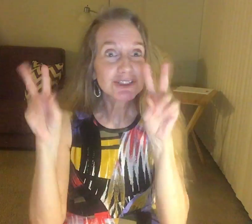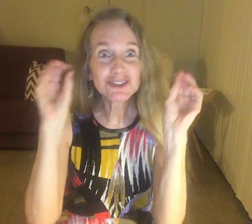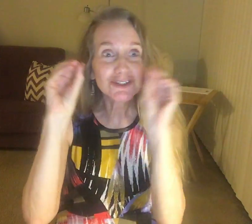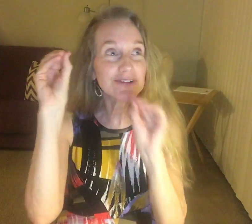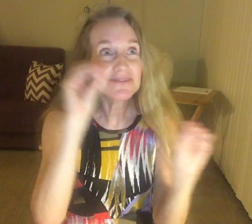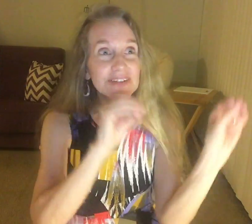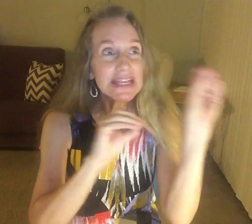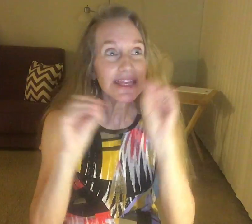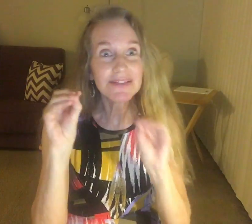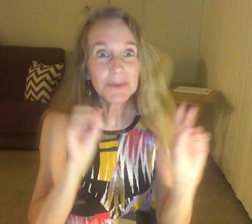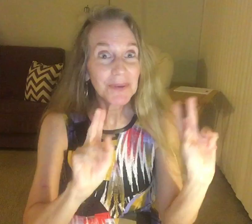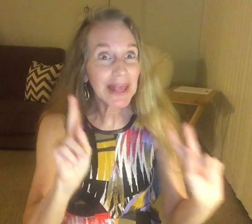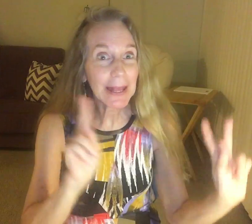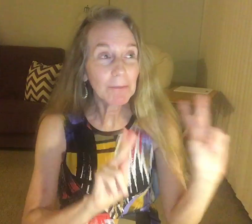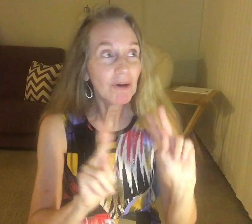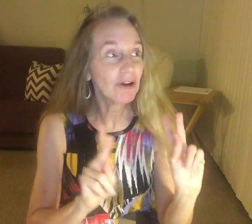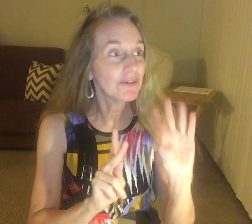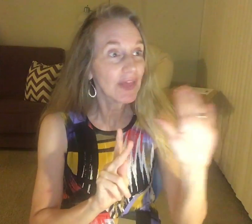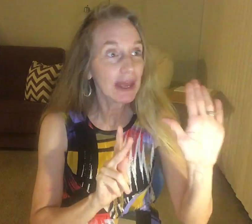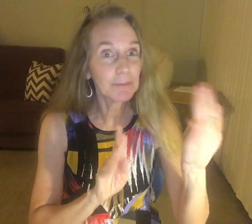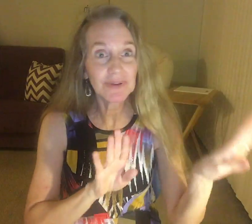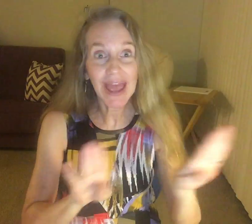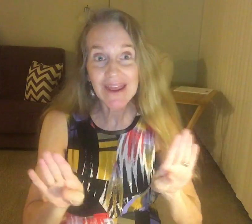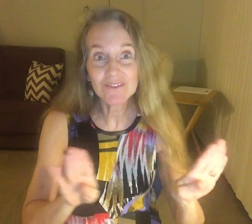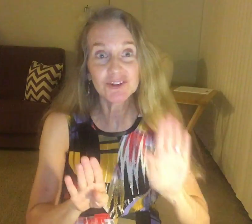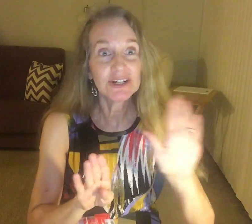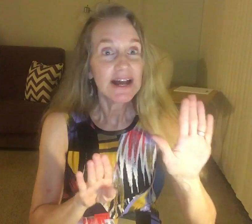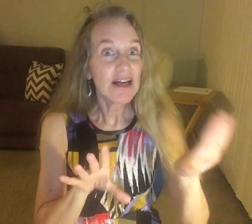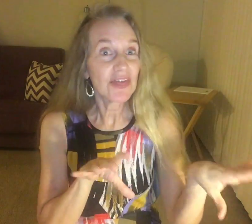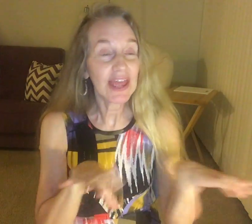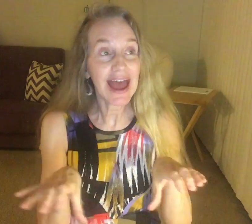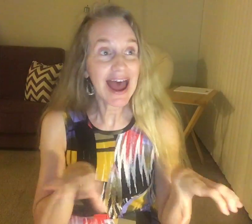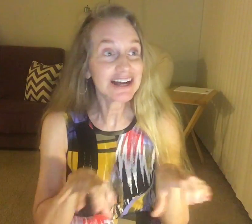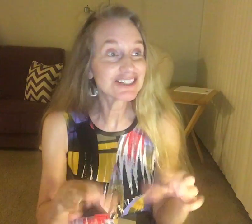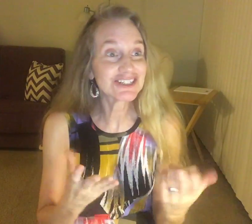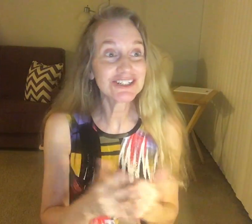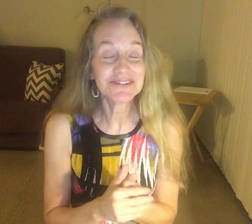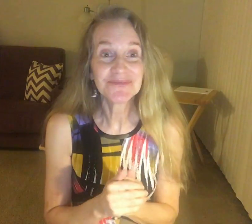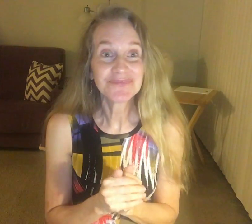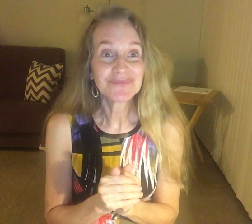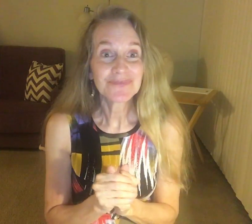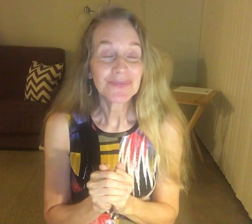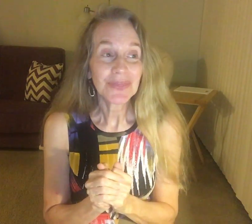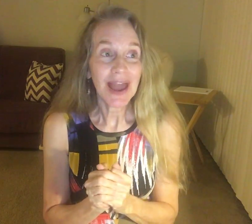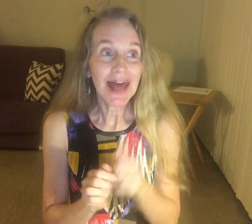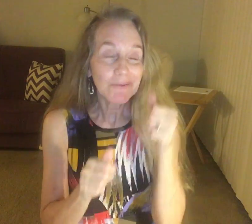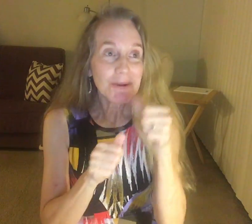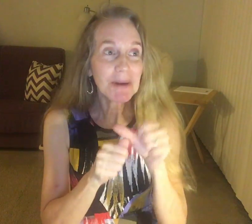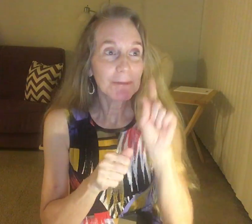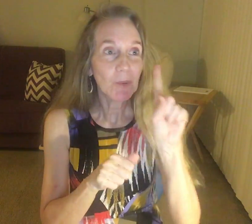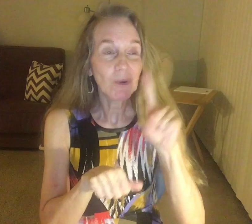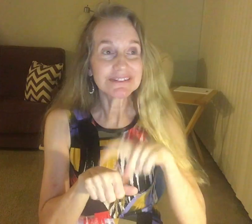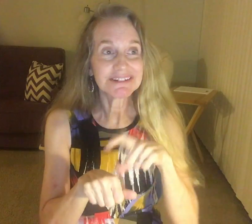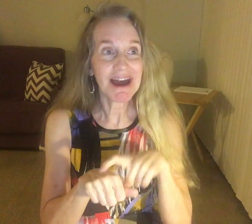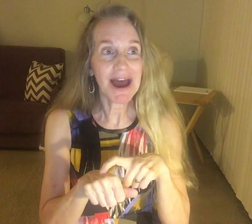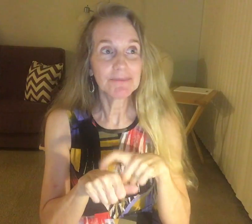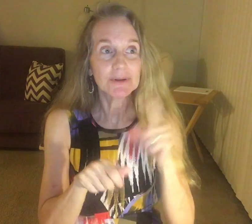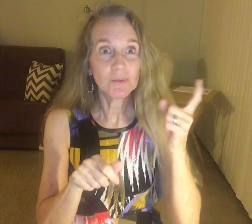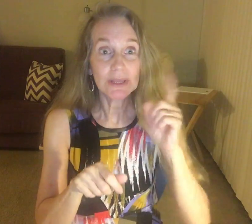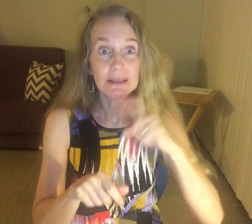Observing. The people. Their behavior. Their actions. And, I remember what time. We